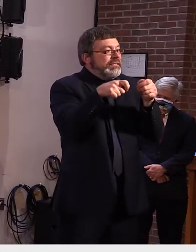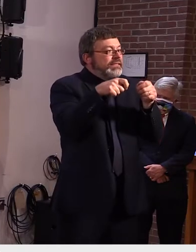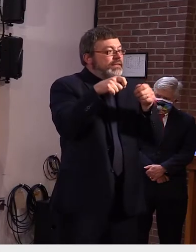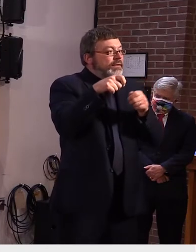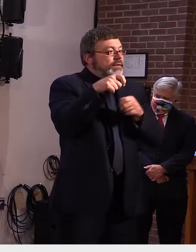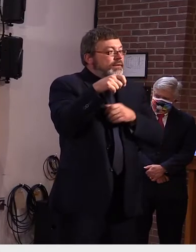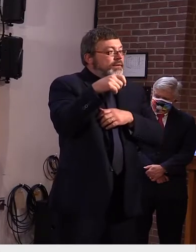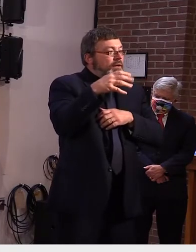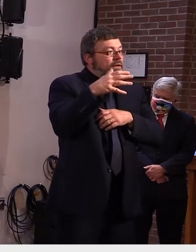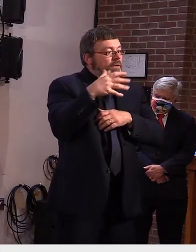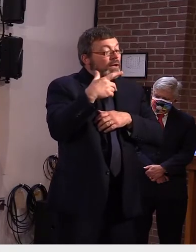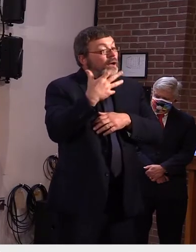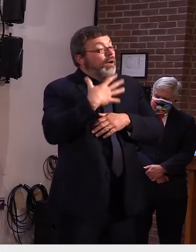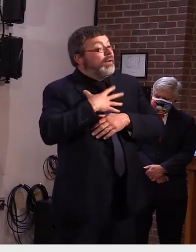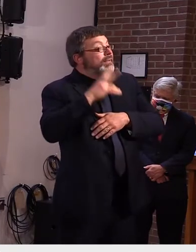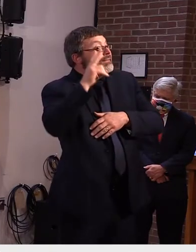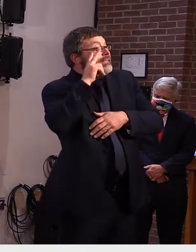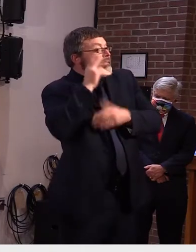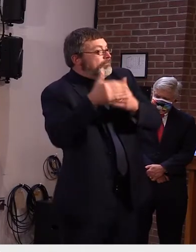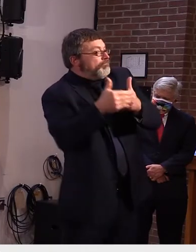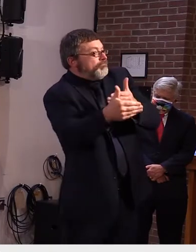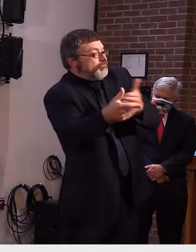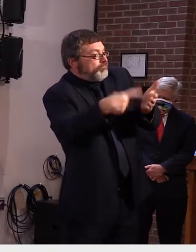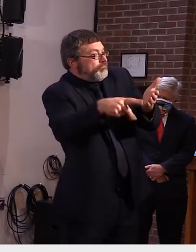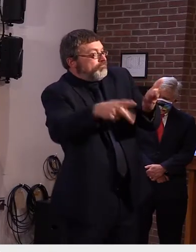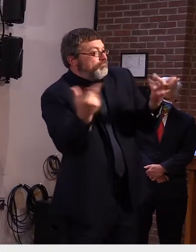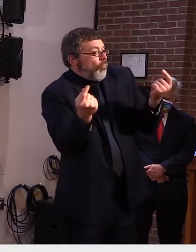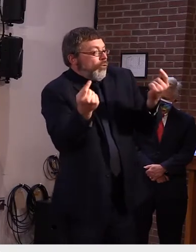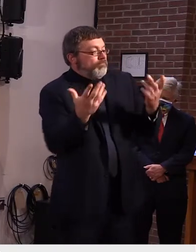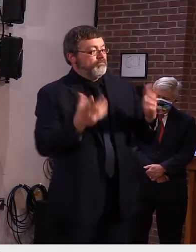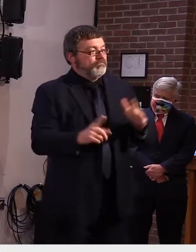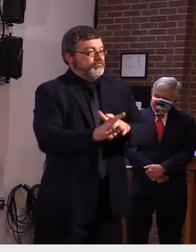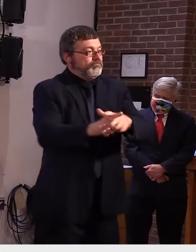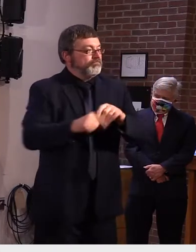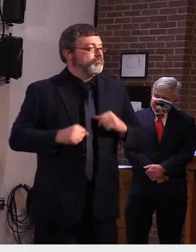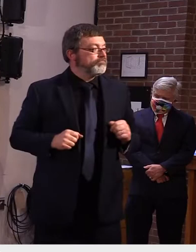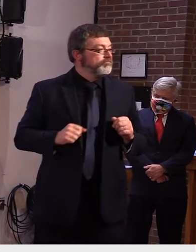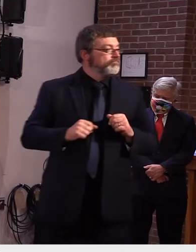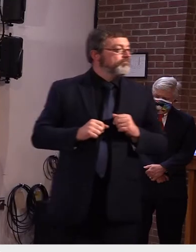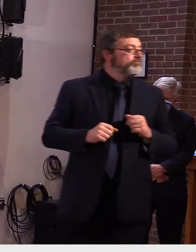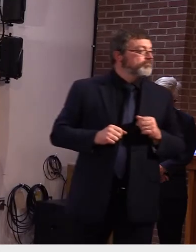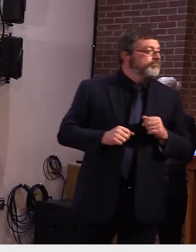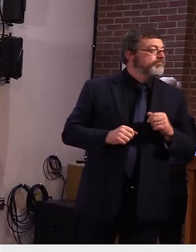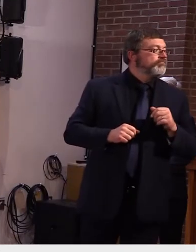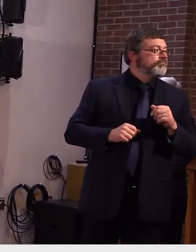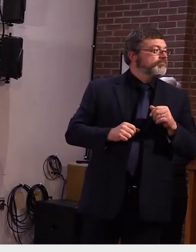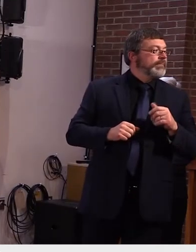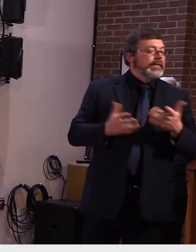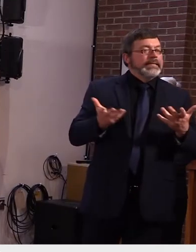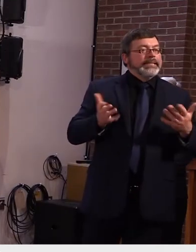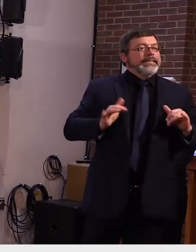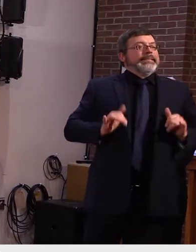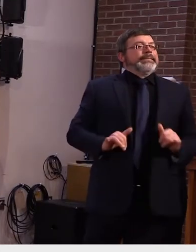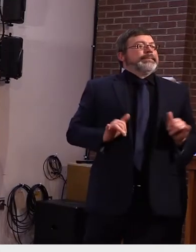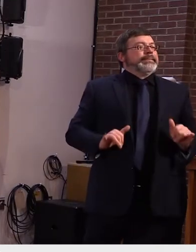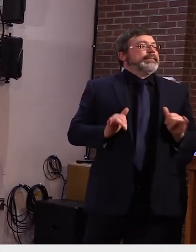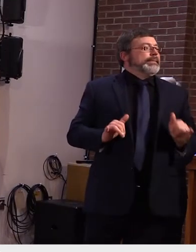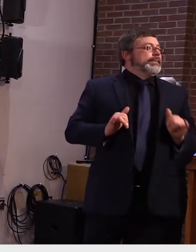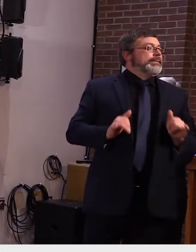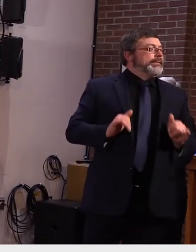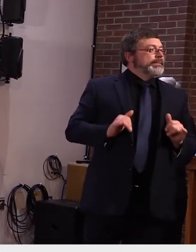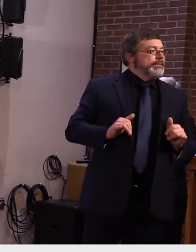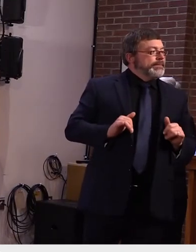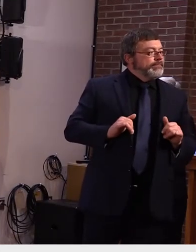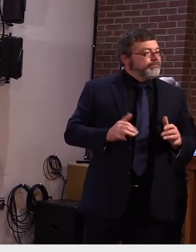uh a little bit but and i guess the other thing you said there